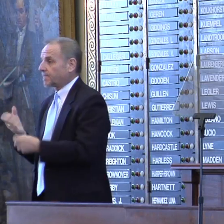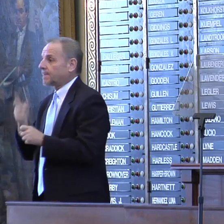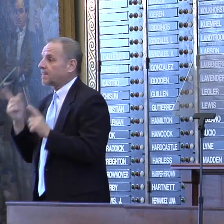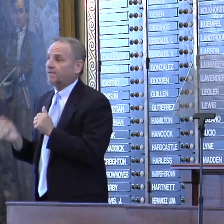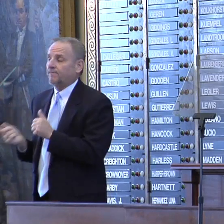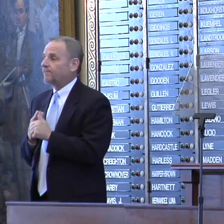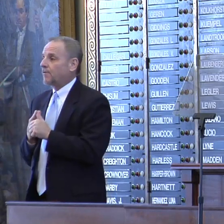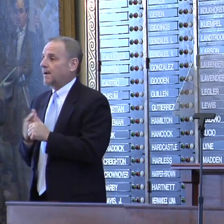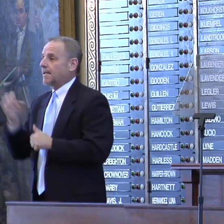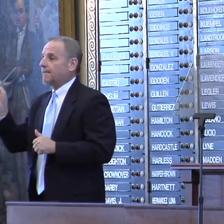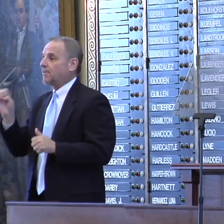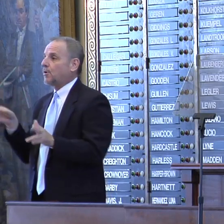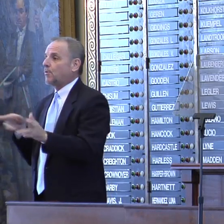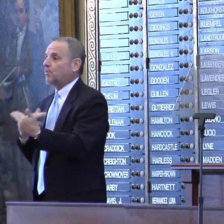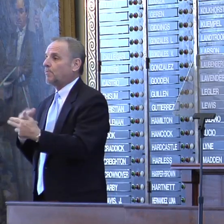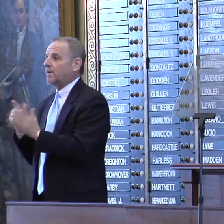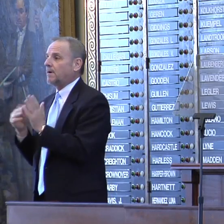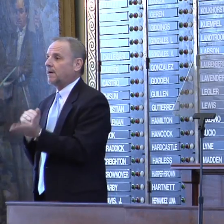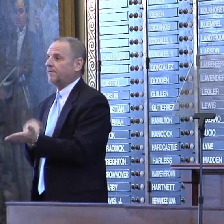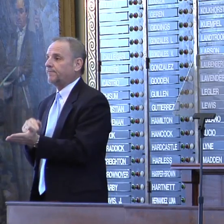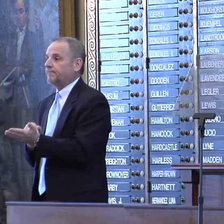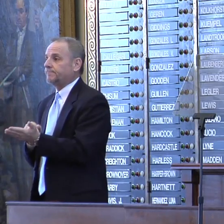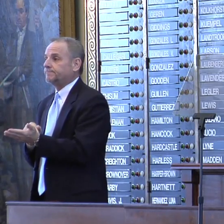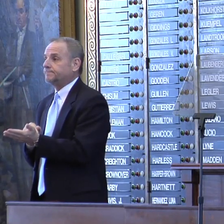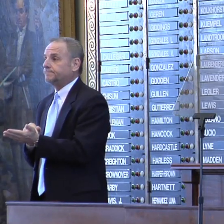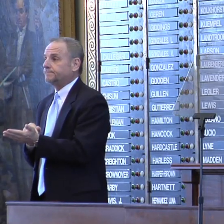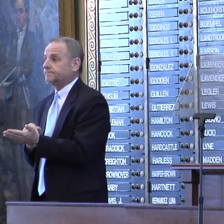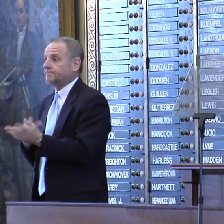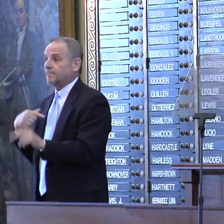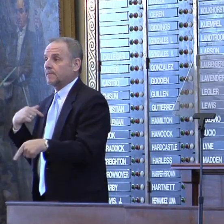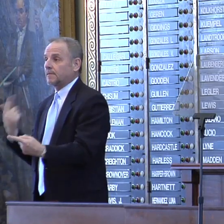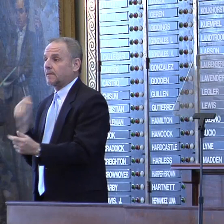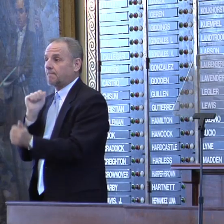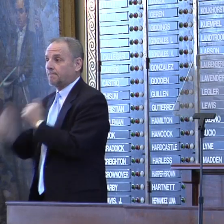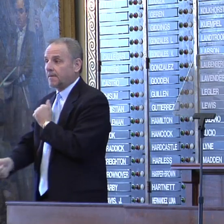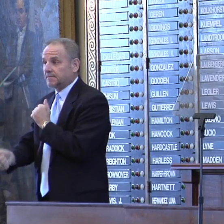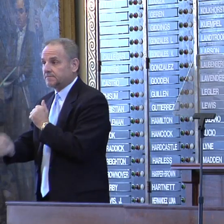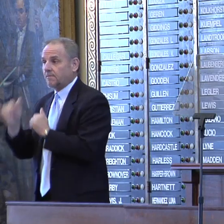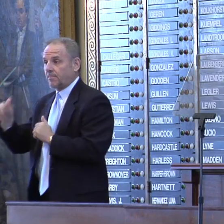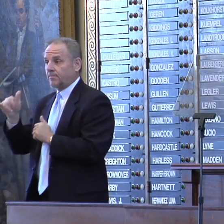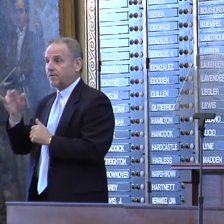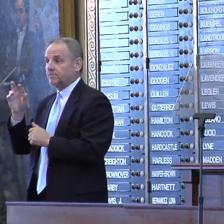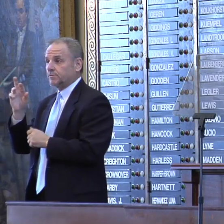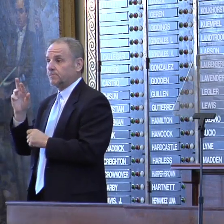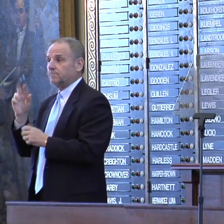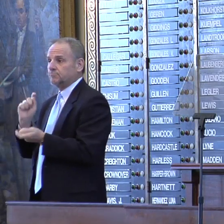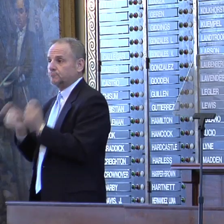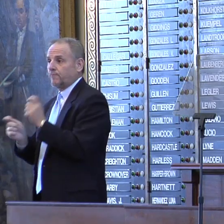first emergency room physician. And since the passage of those reforms,